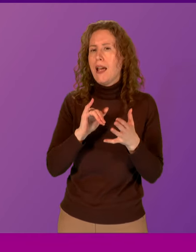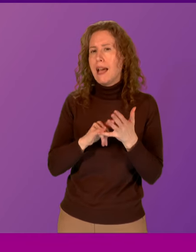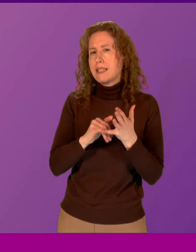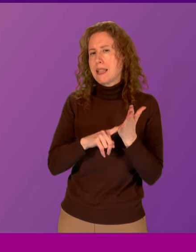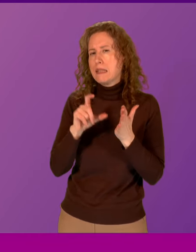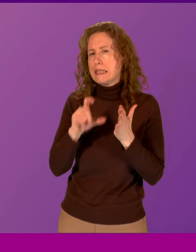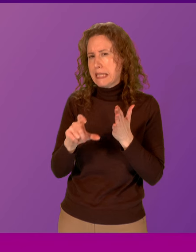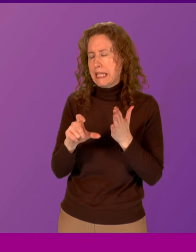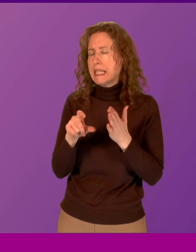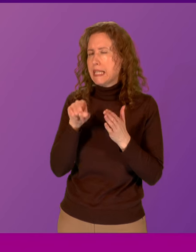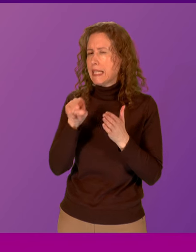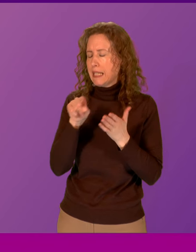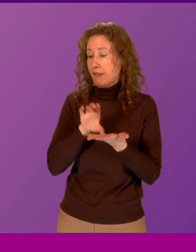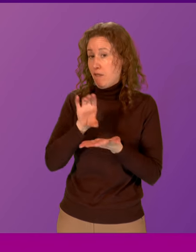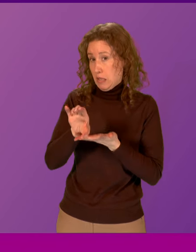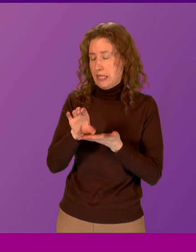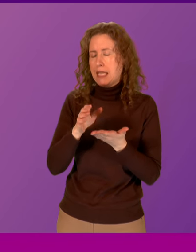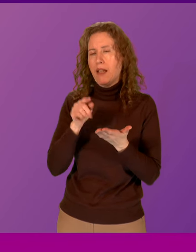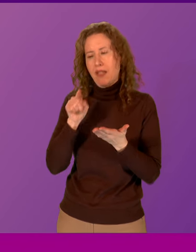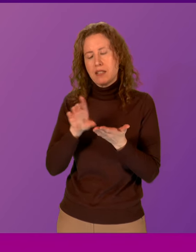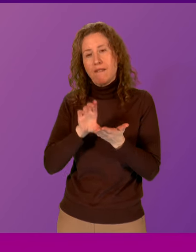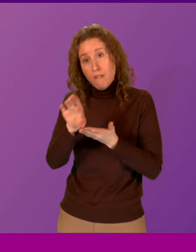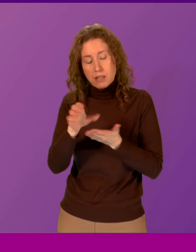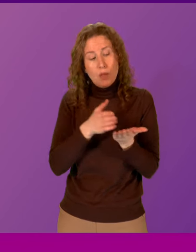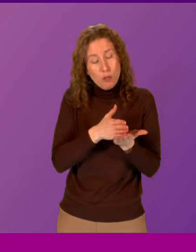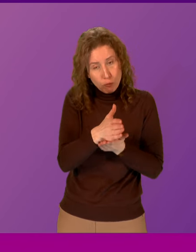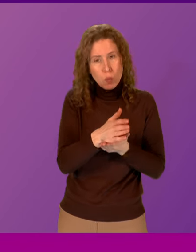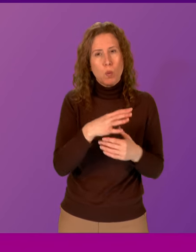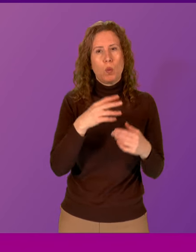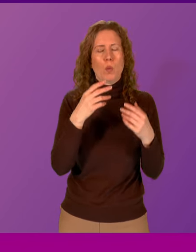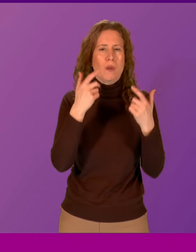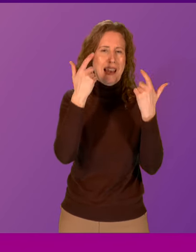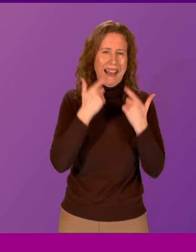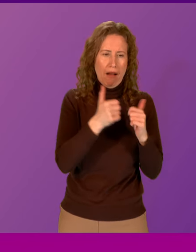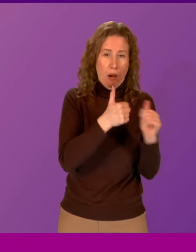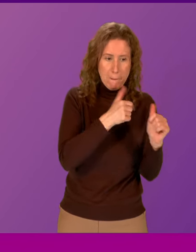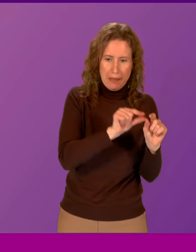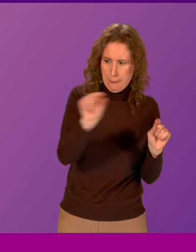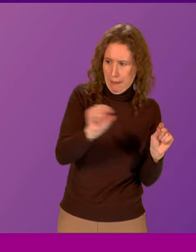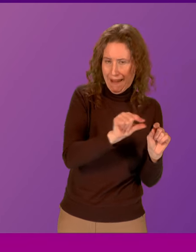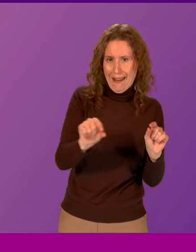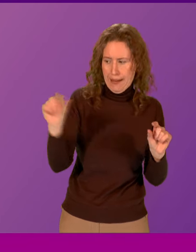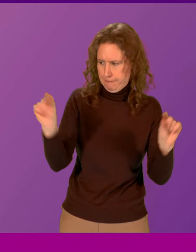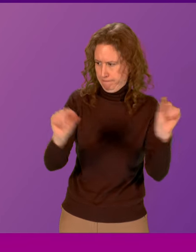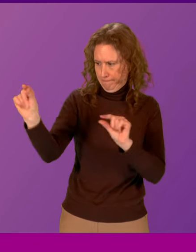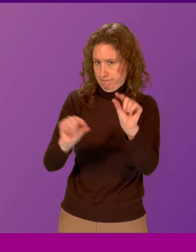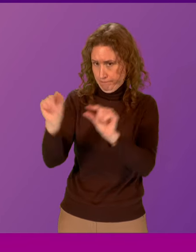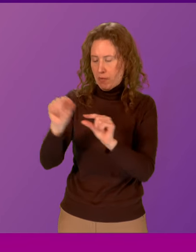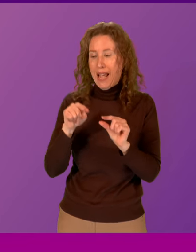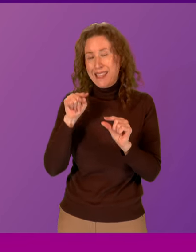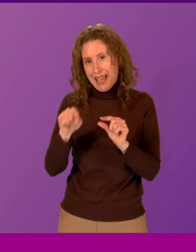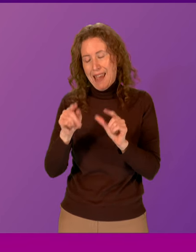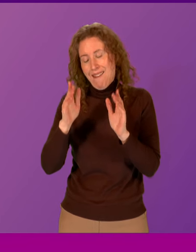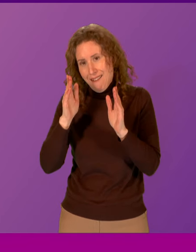funding, is funded by a levy paid by legal professions in Scotland, and the SLCC requires to